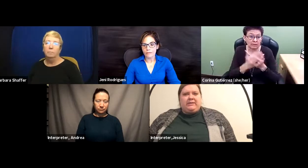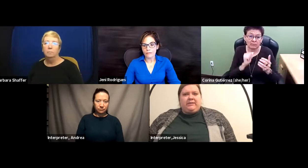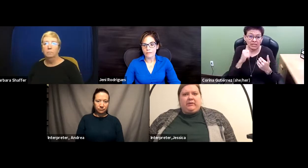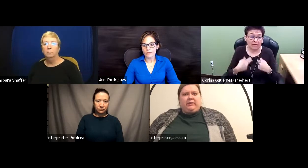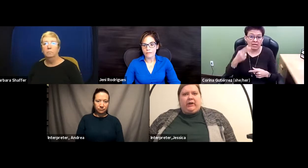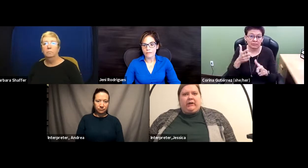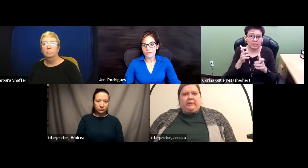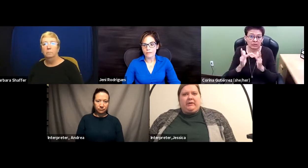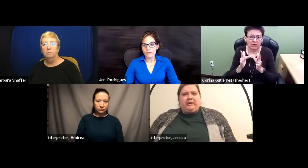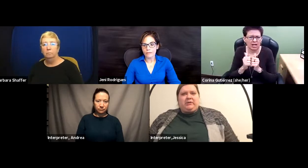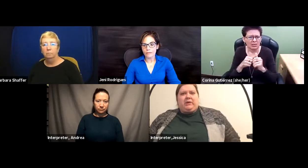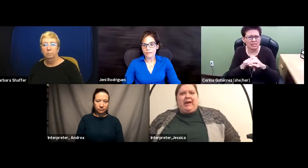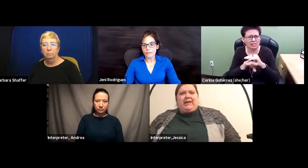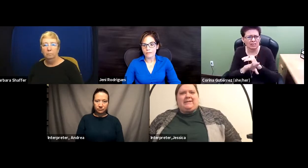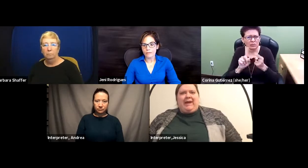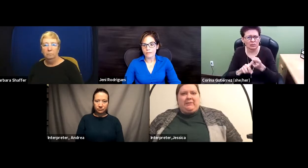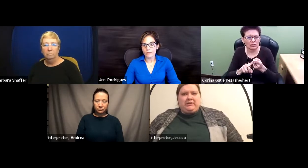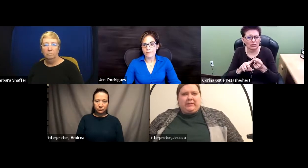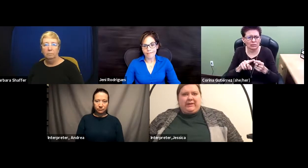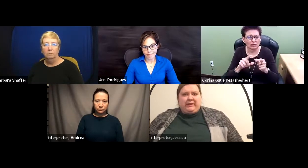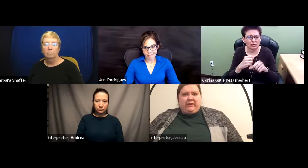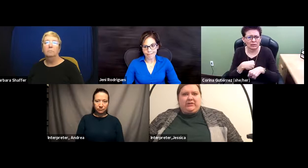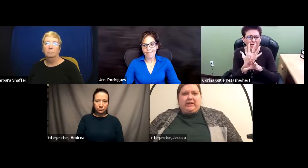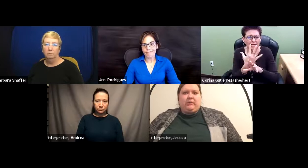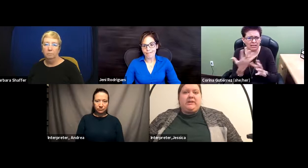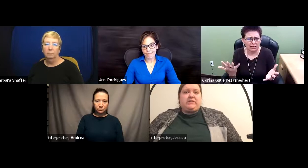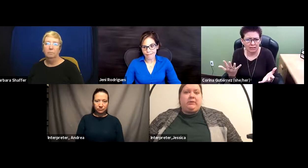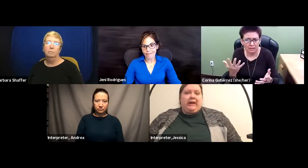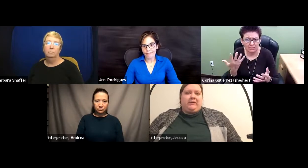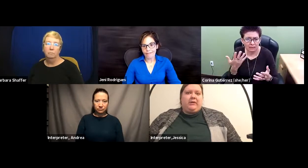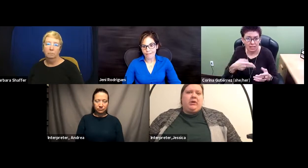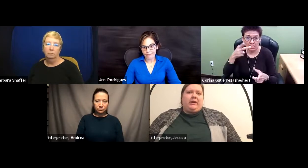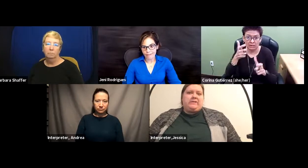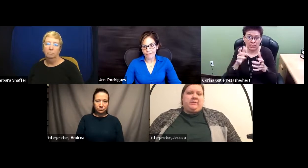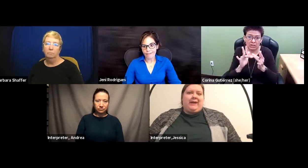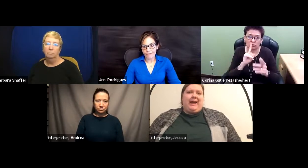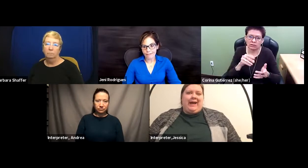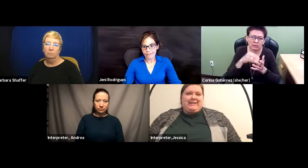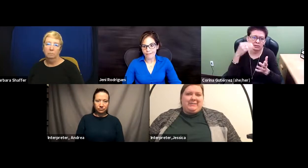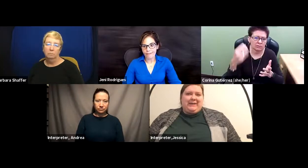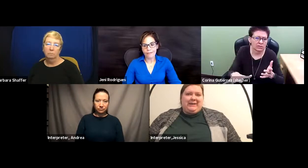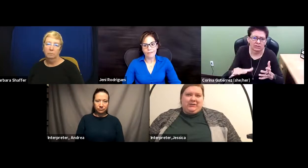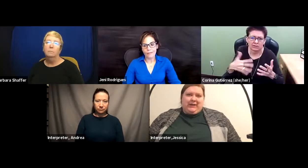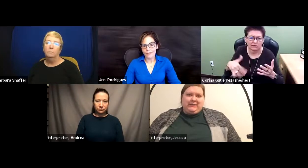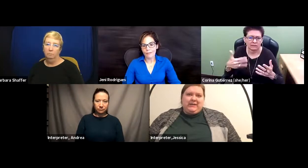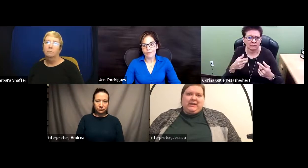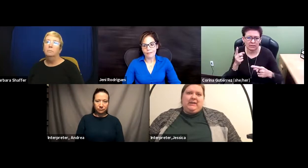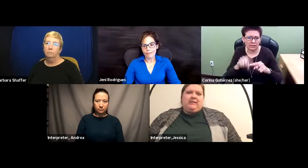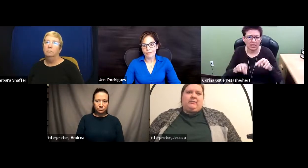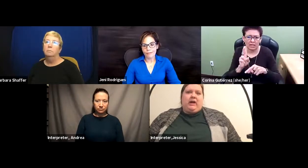difficult for our community to adapt to that technology. Here we don't have widespread high-speed internet. The